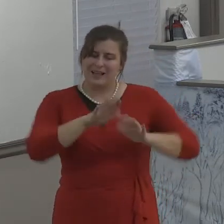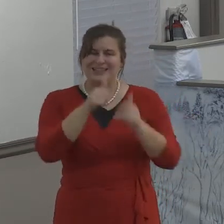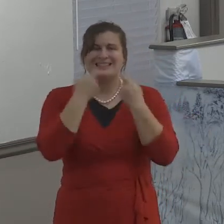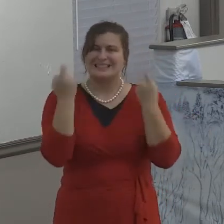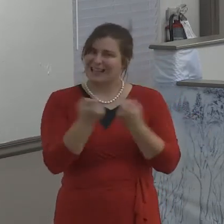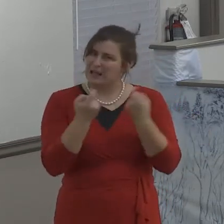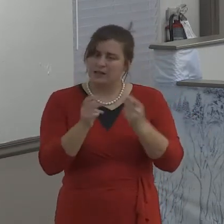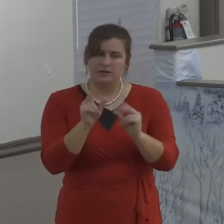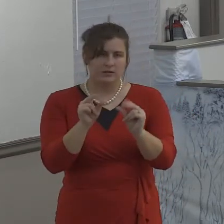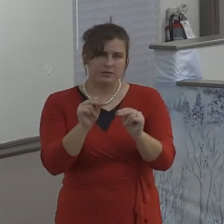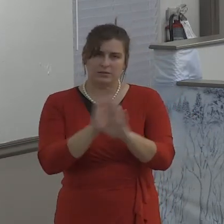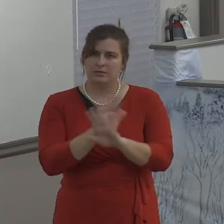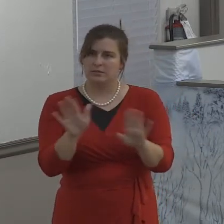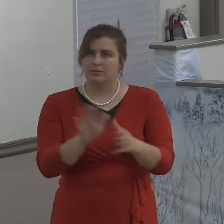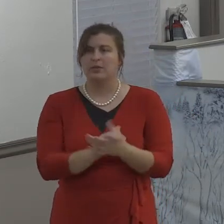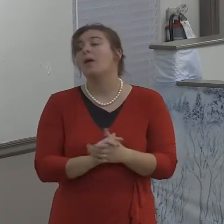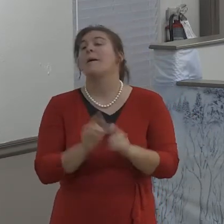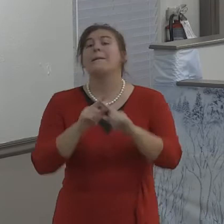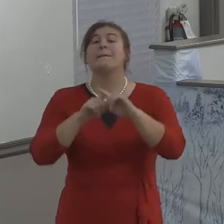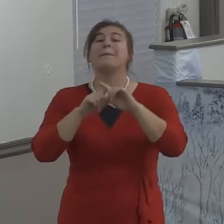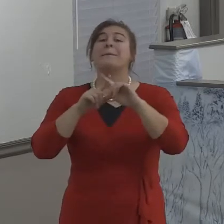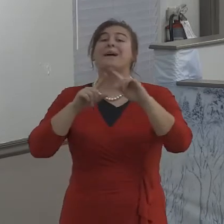in the fear of the Lord.